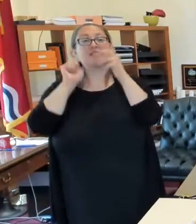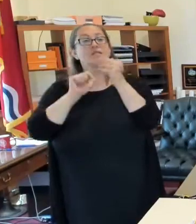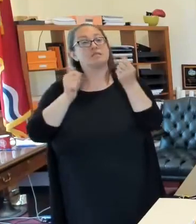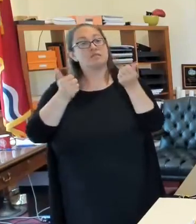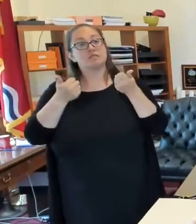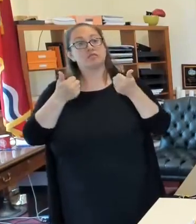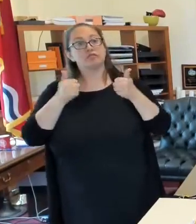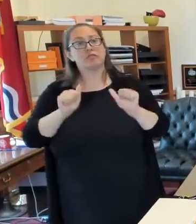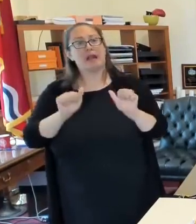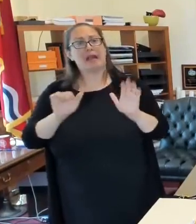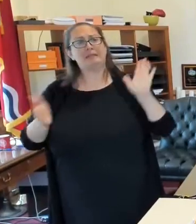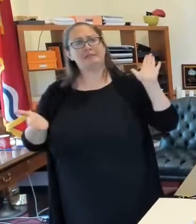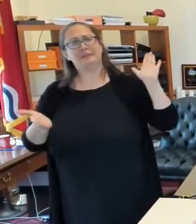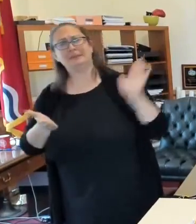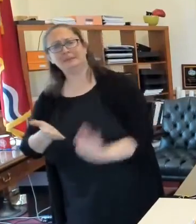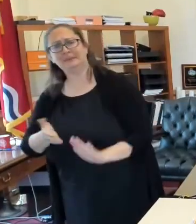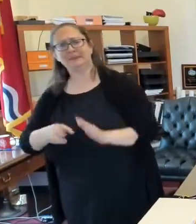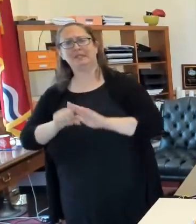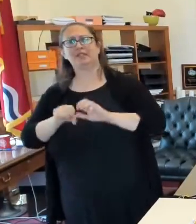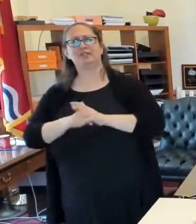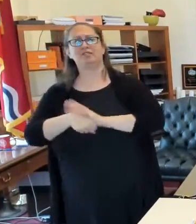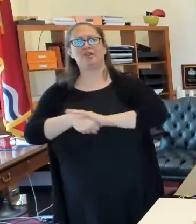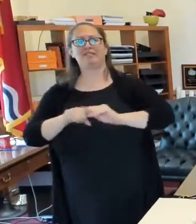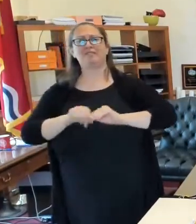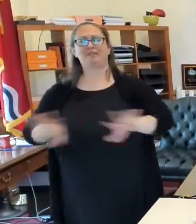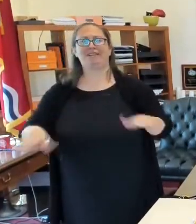to tamp down the spread of COVID. Appreciate you.